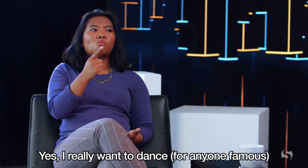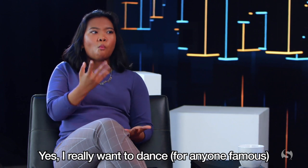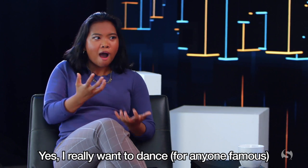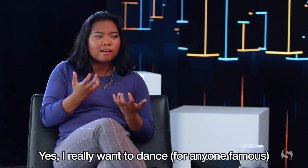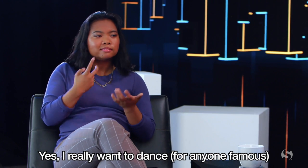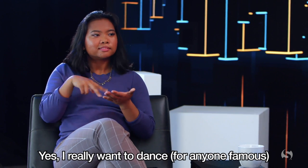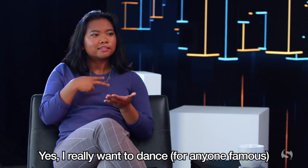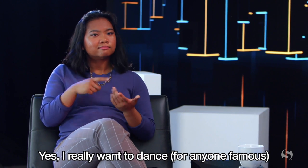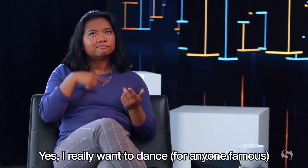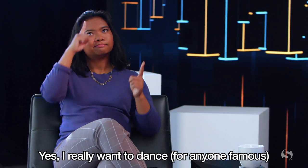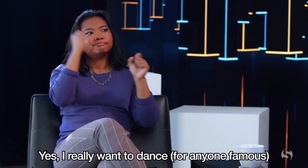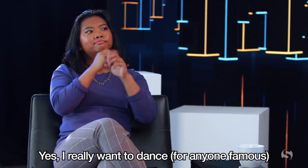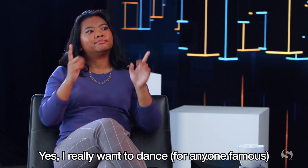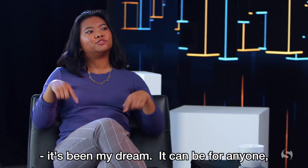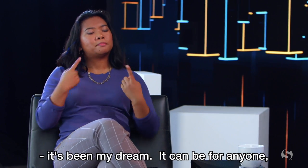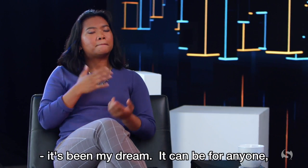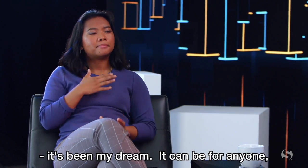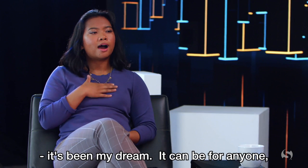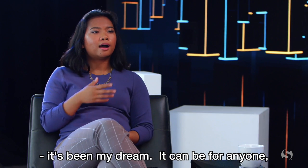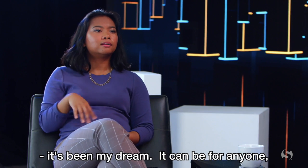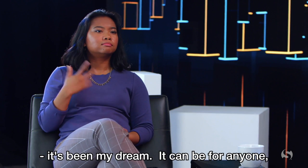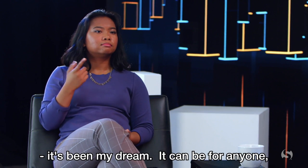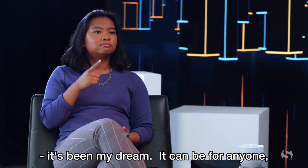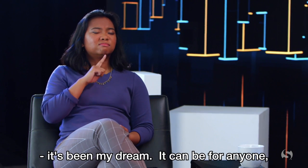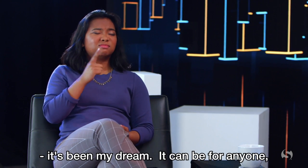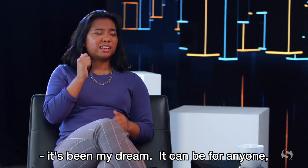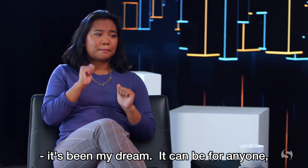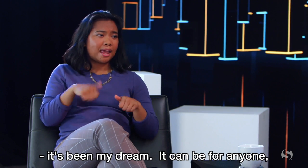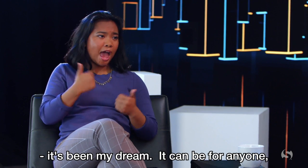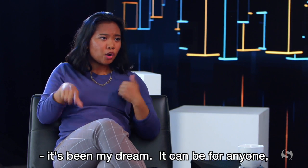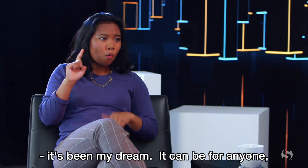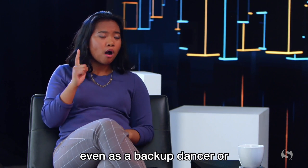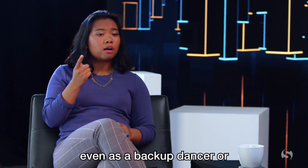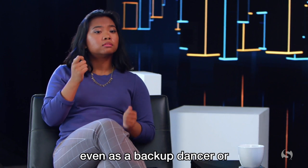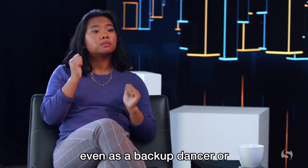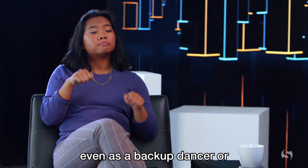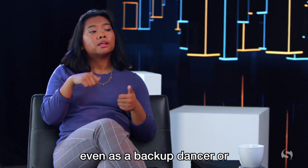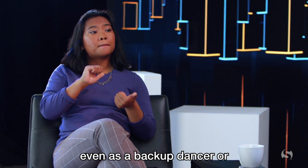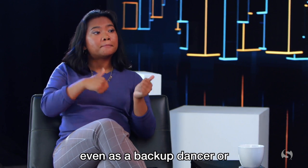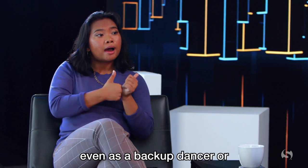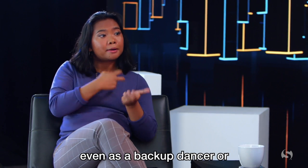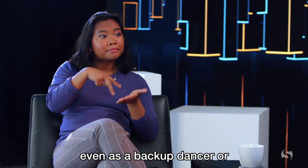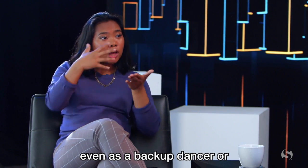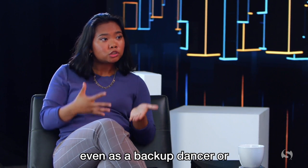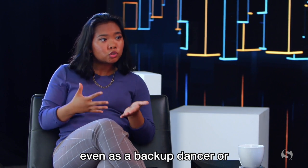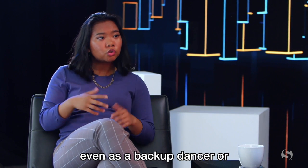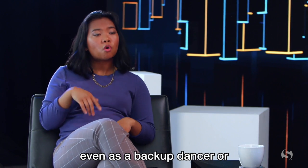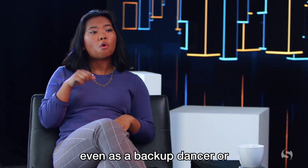Yes, I really want to dance. It's been my dream. It can be for anyone. Even as a backup dancer or